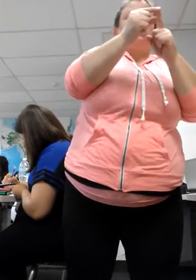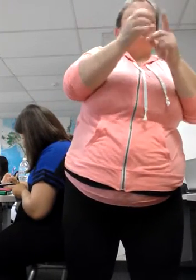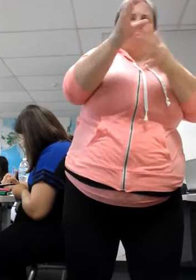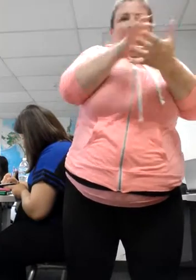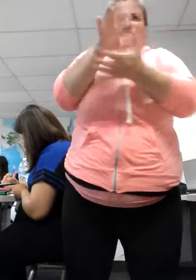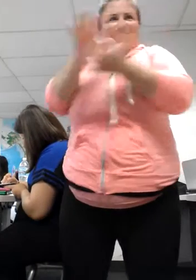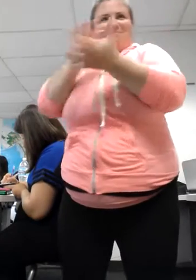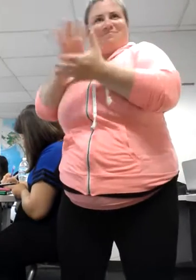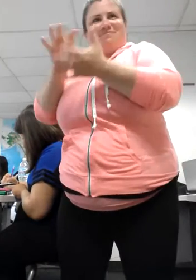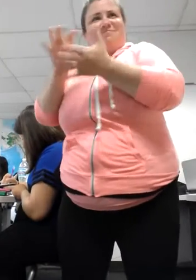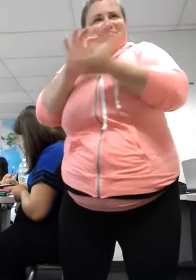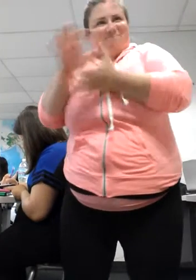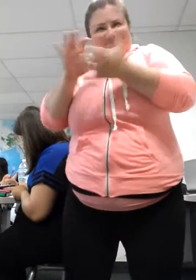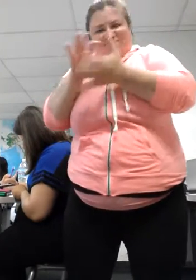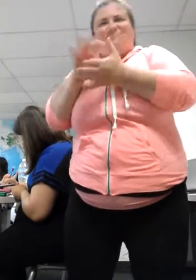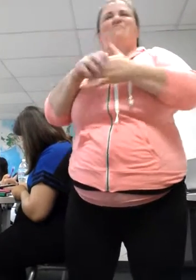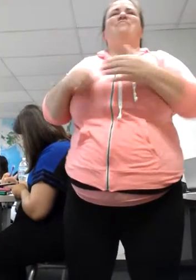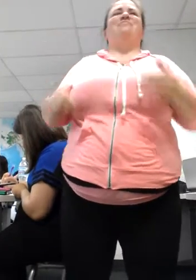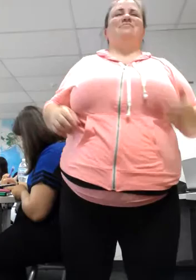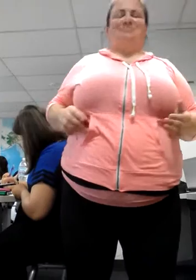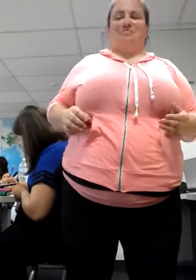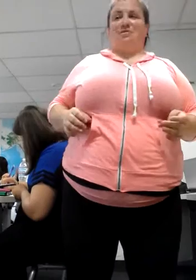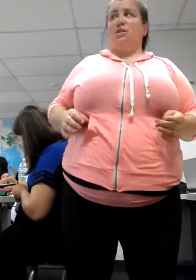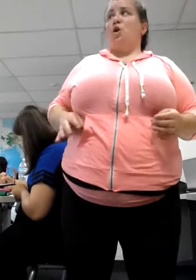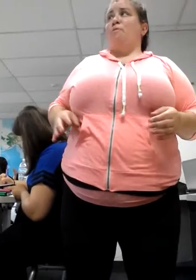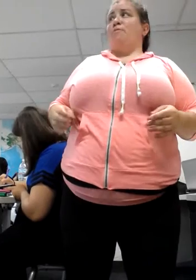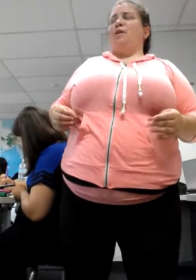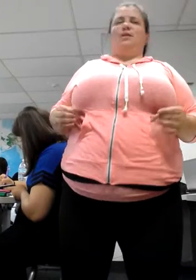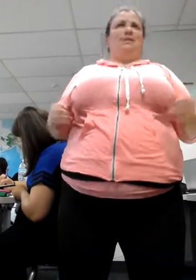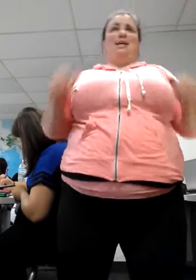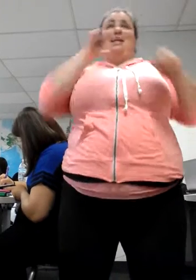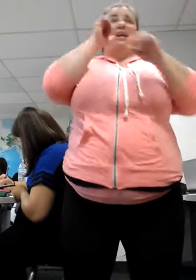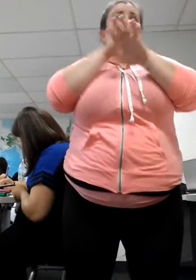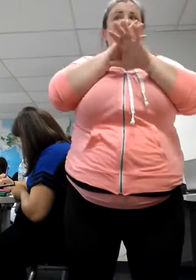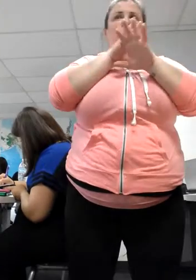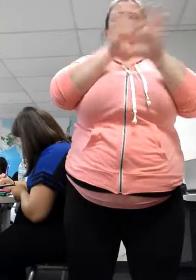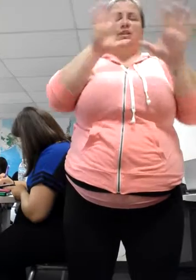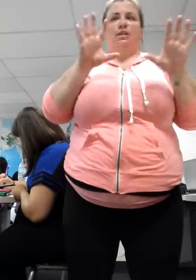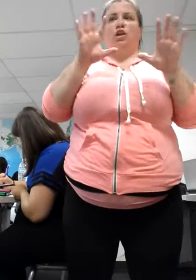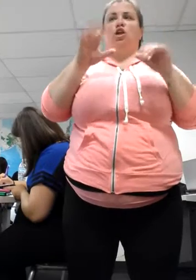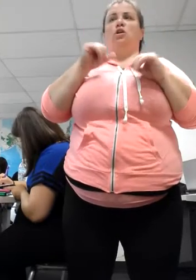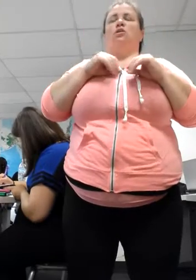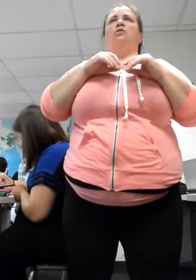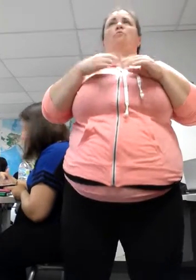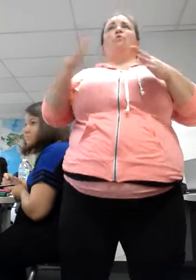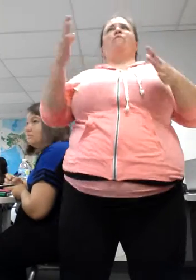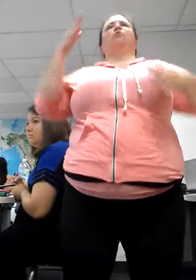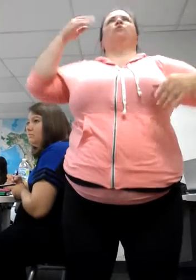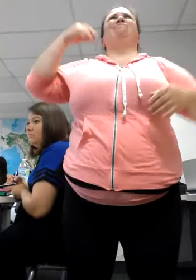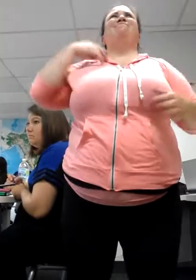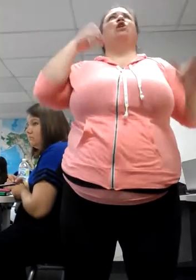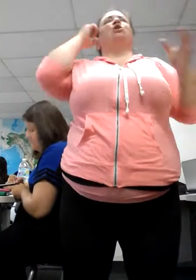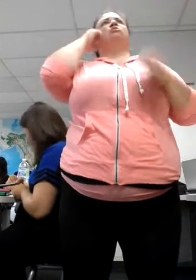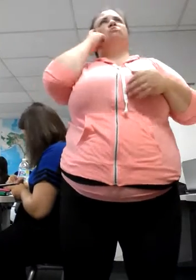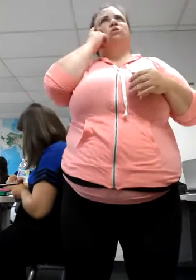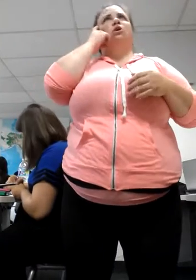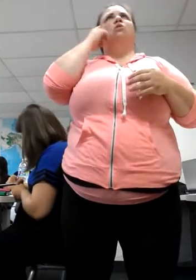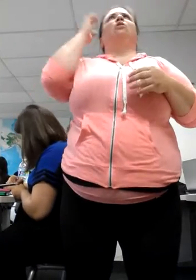as we would like. We have to think about that and be cognizant of the fact that people are